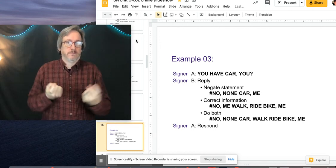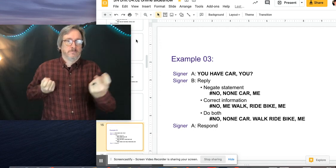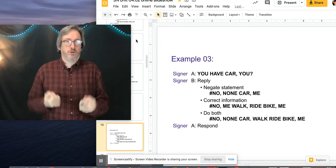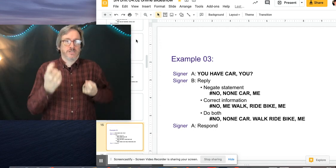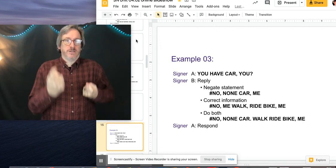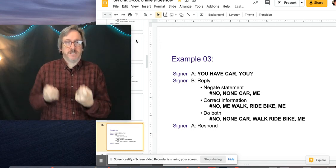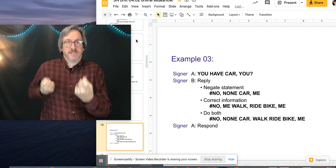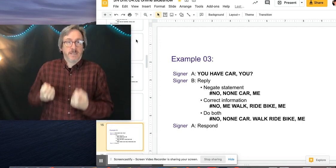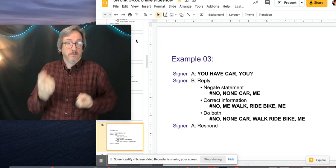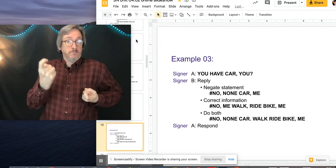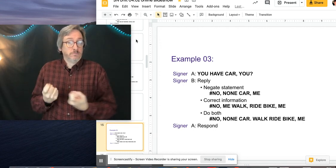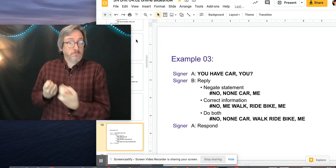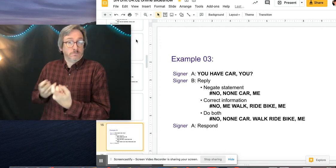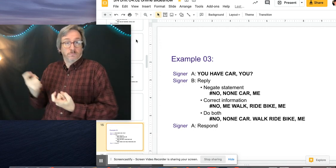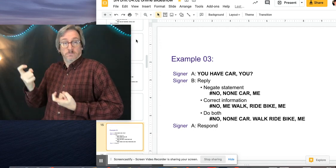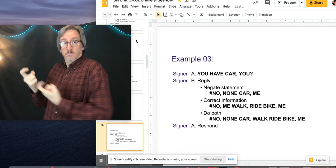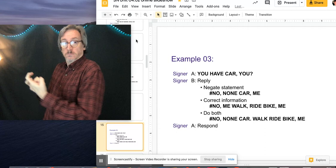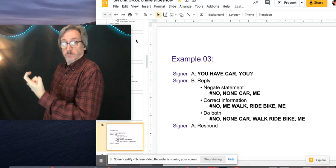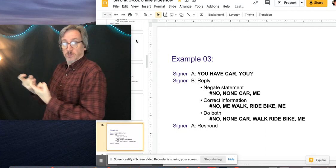Or cross country ski.